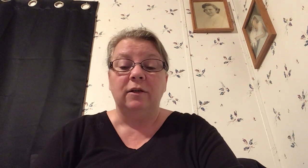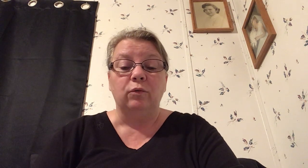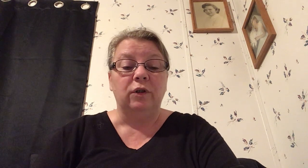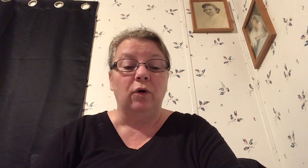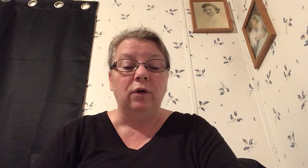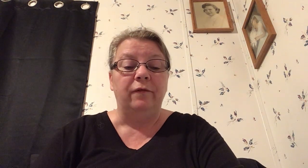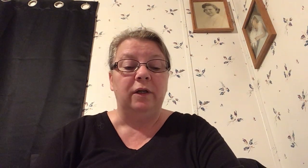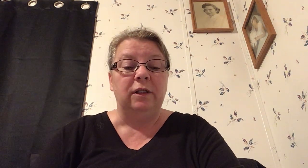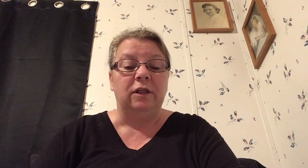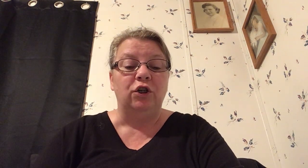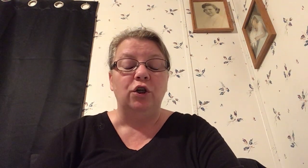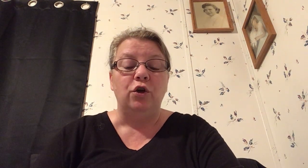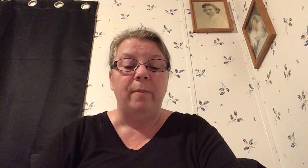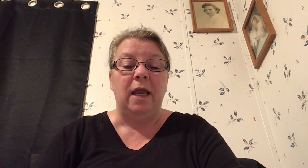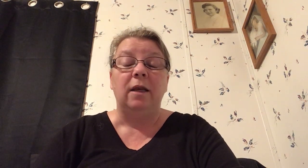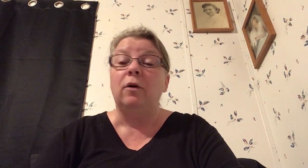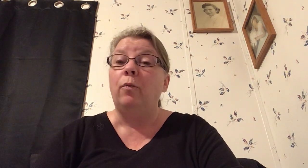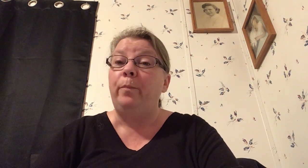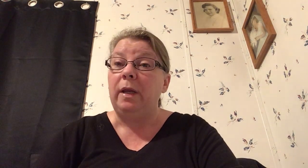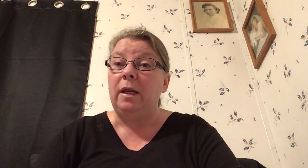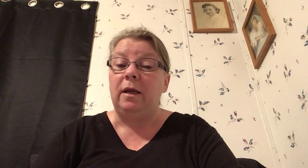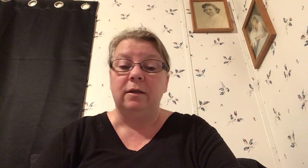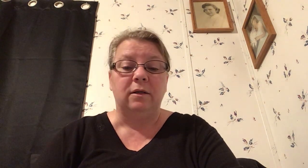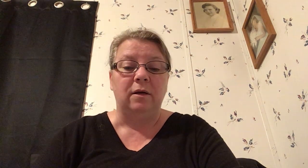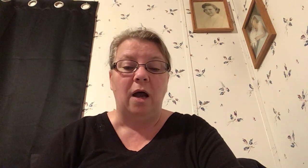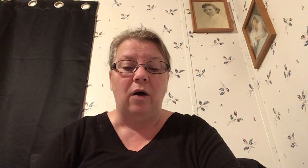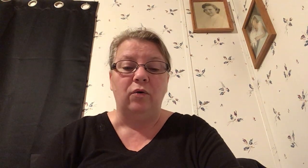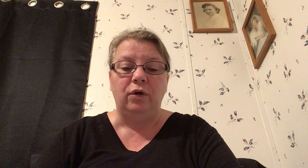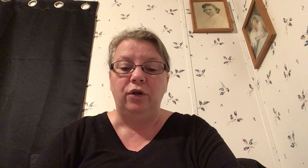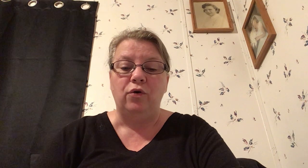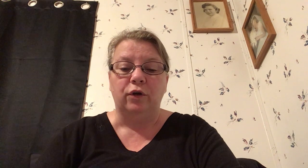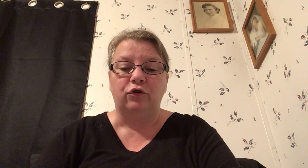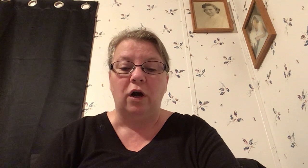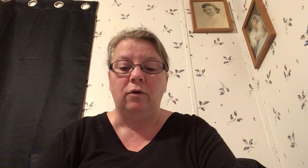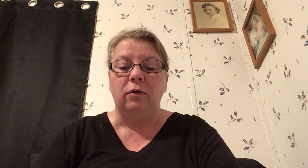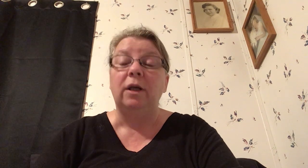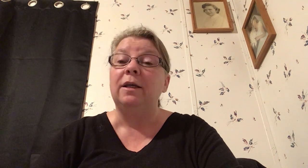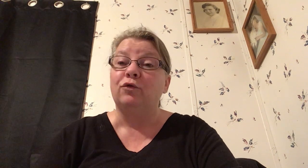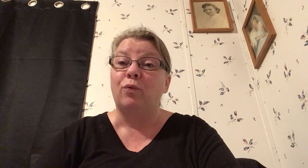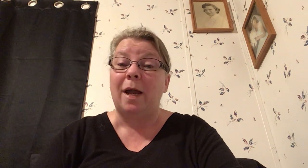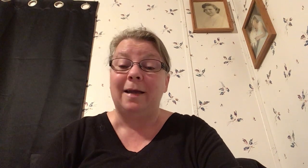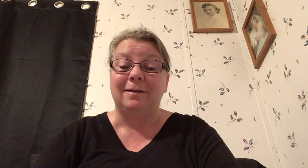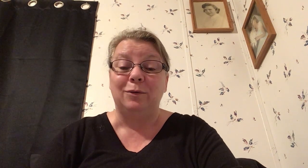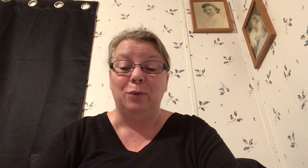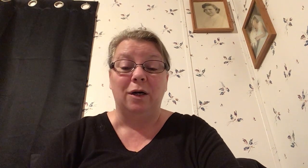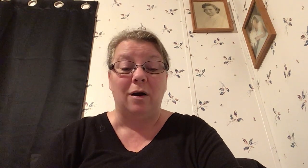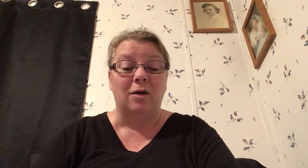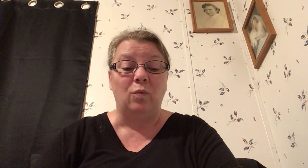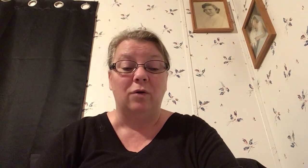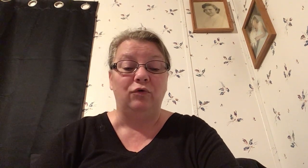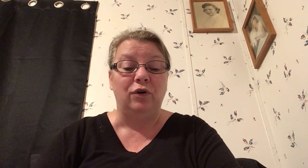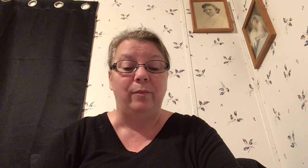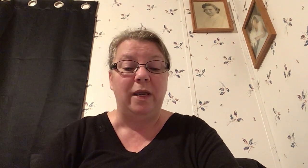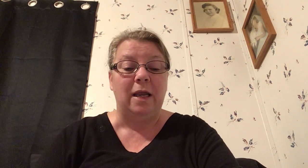the result of a decision you made in obedience to god your struggle is right where god wants you to be